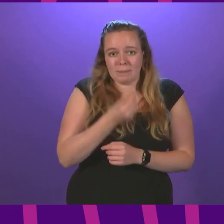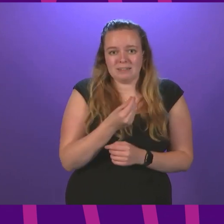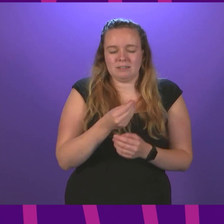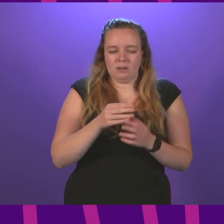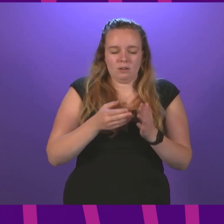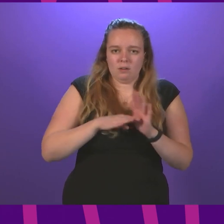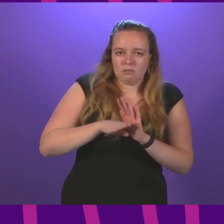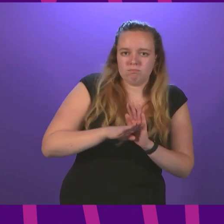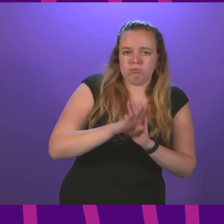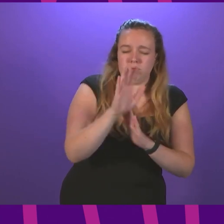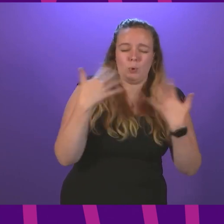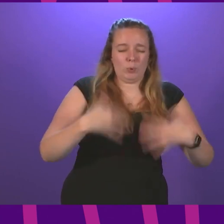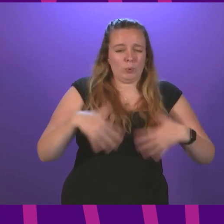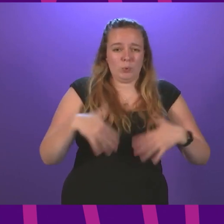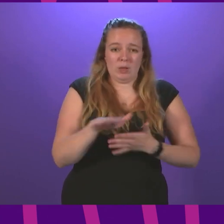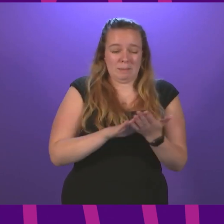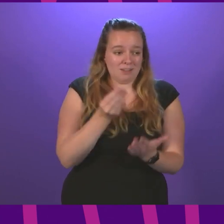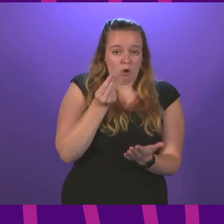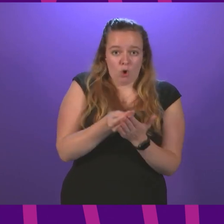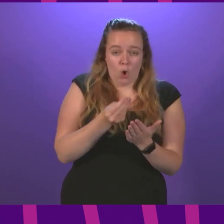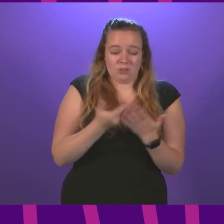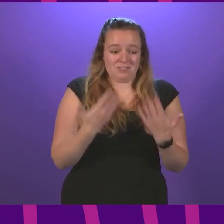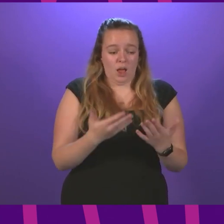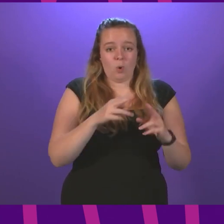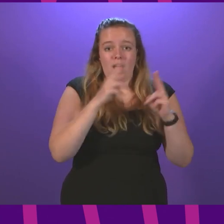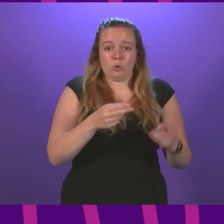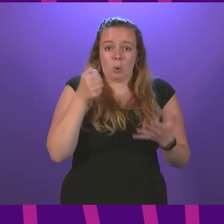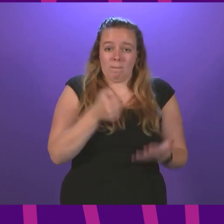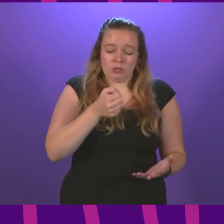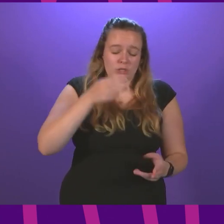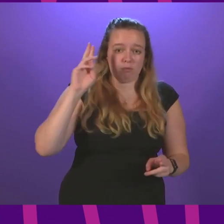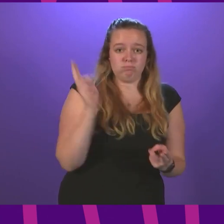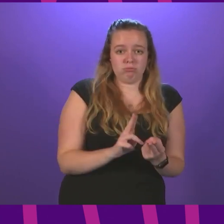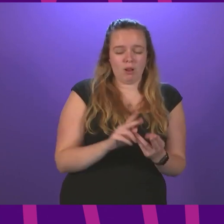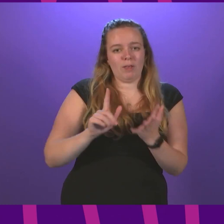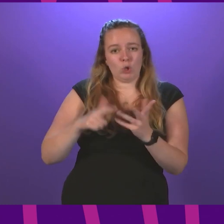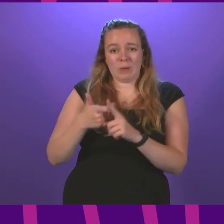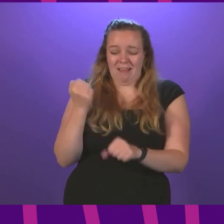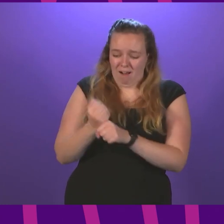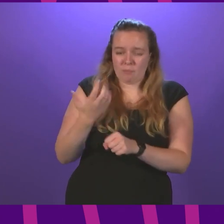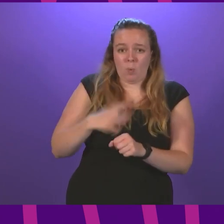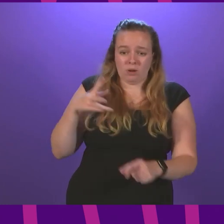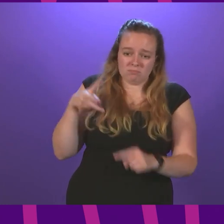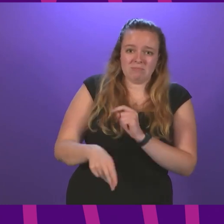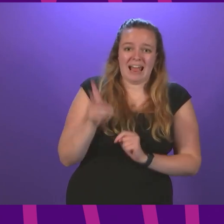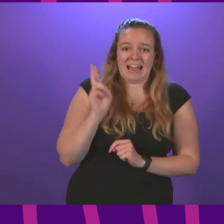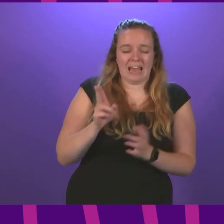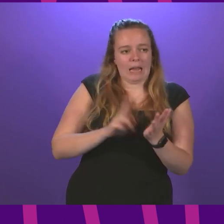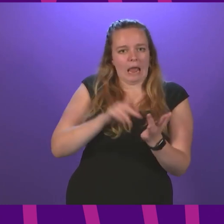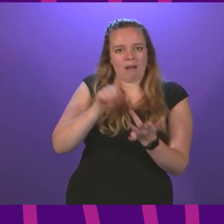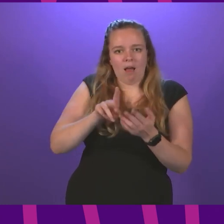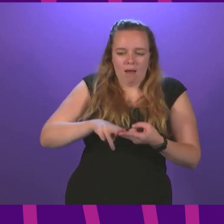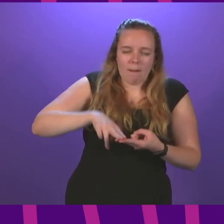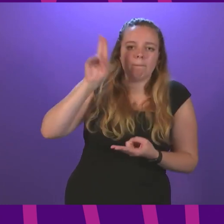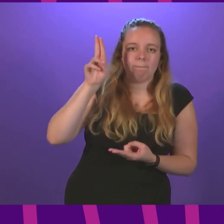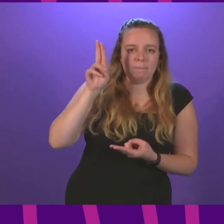rising at a record rate, slapping more costs on household budgets. And then the UK government wants to hit them again with the national insurance tax